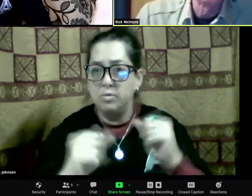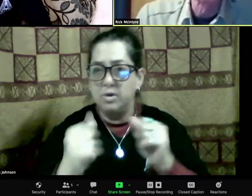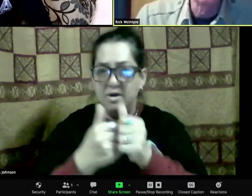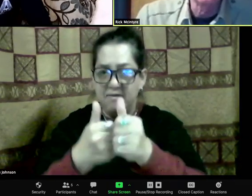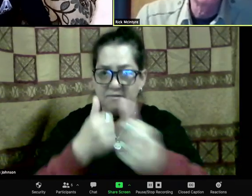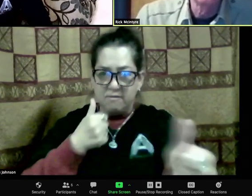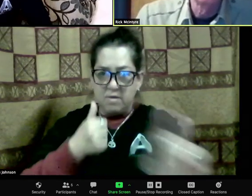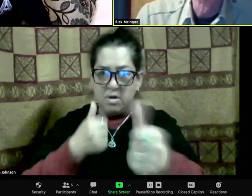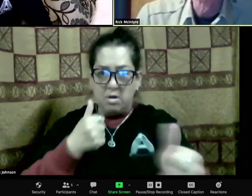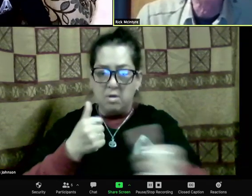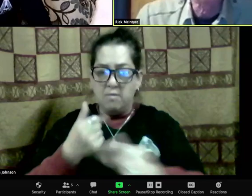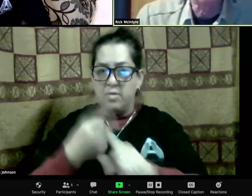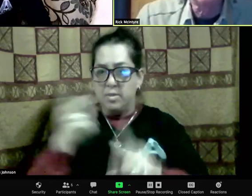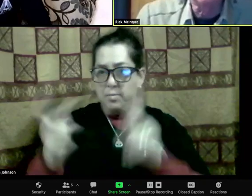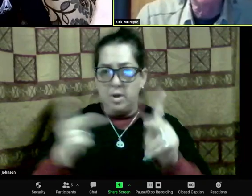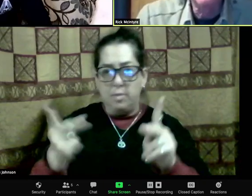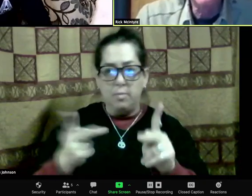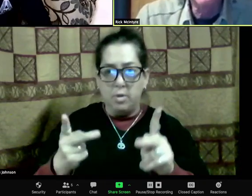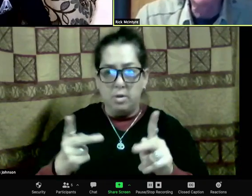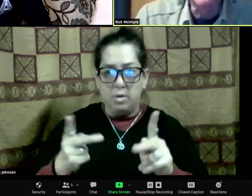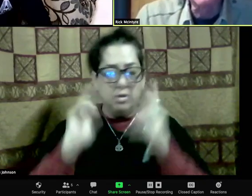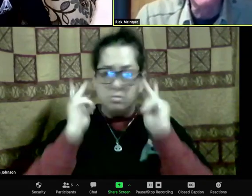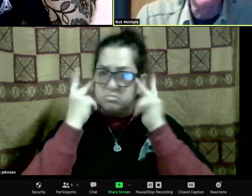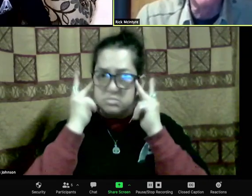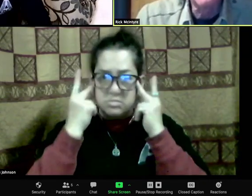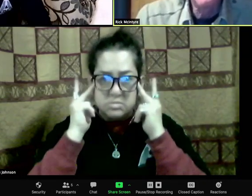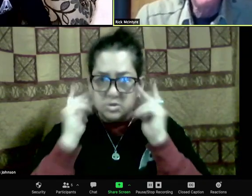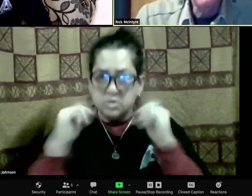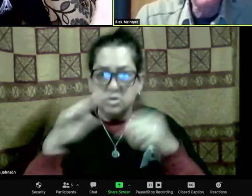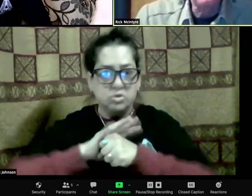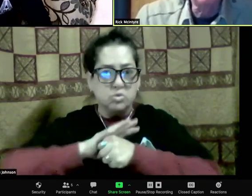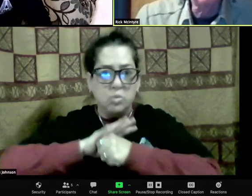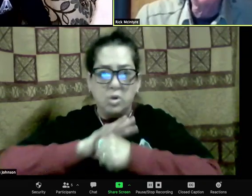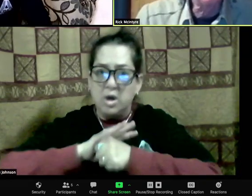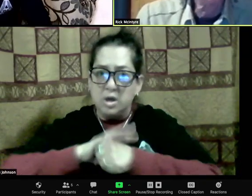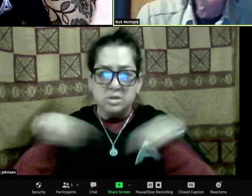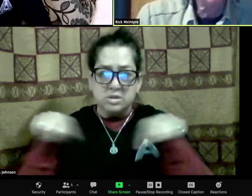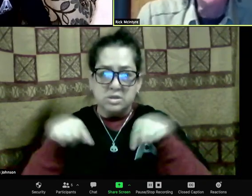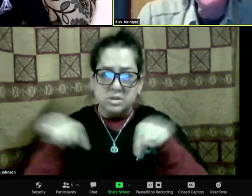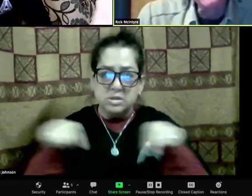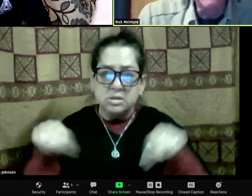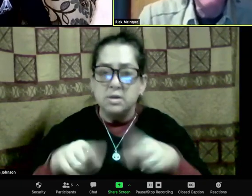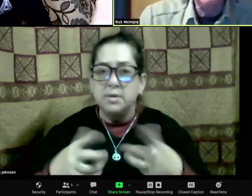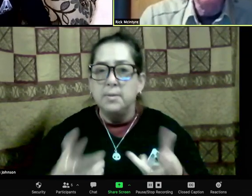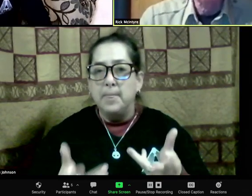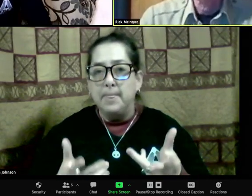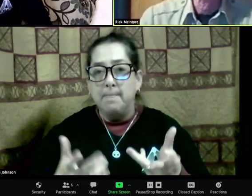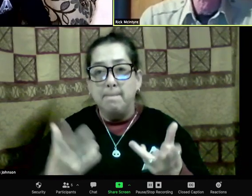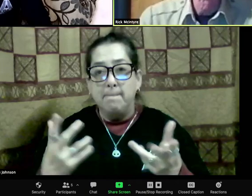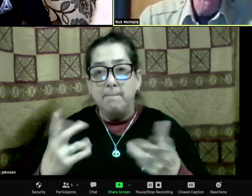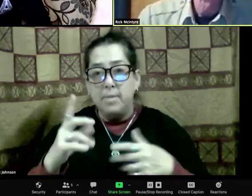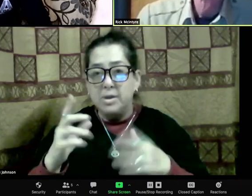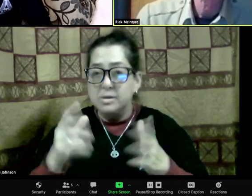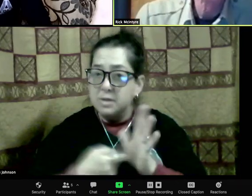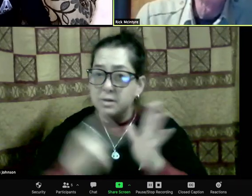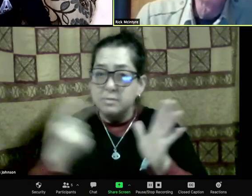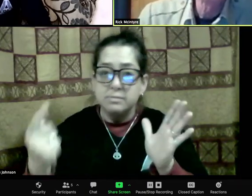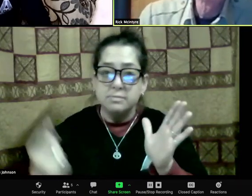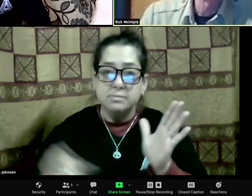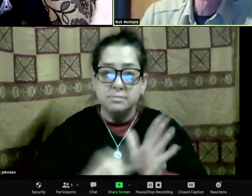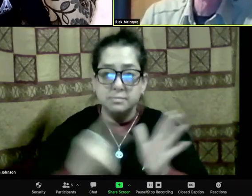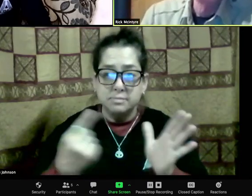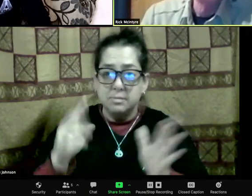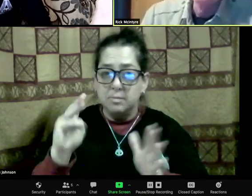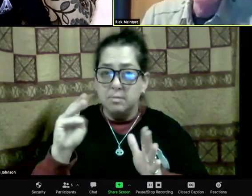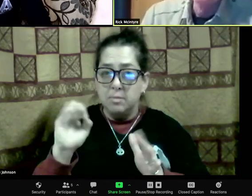would go in the pen to check the Rose Creek family, that was after they'd been put back after the death of number 10,